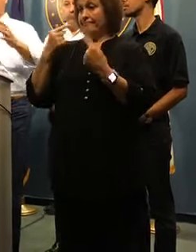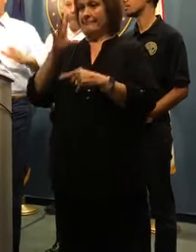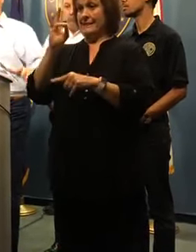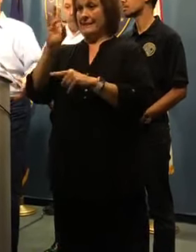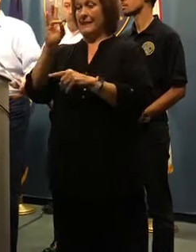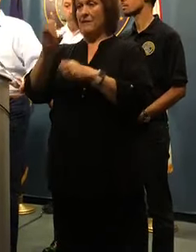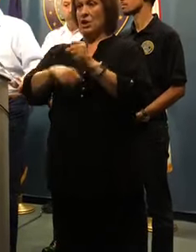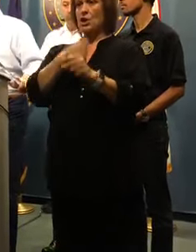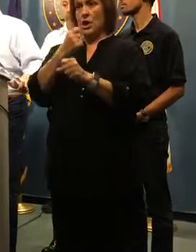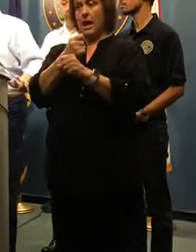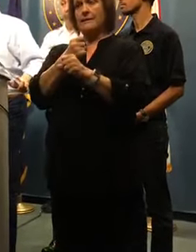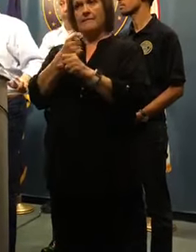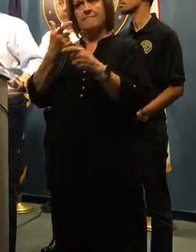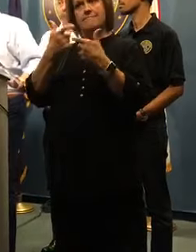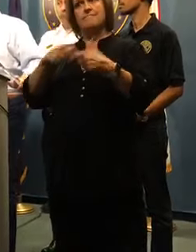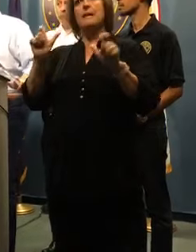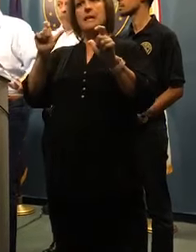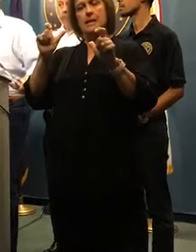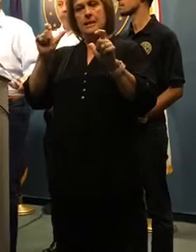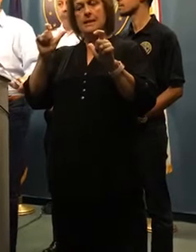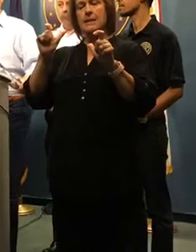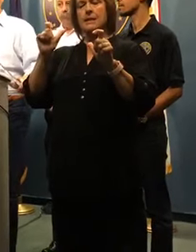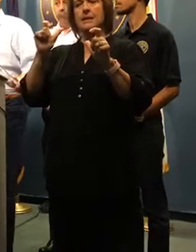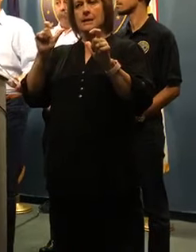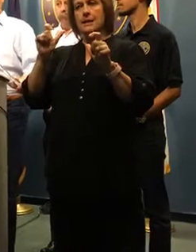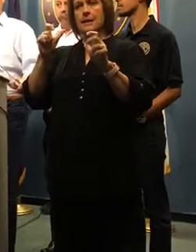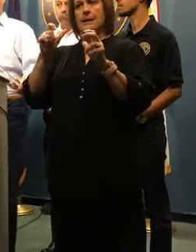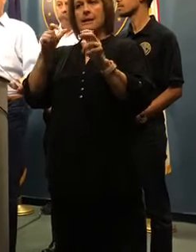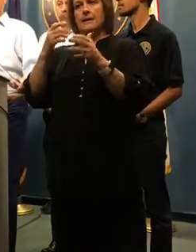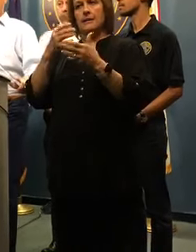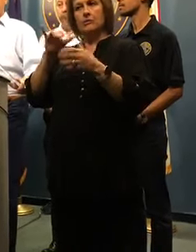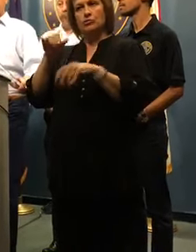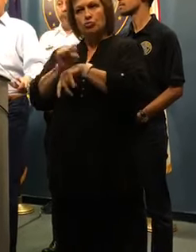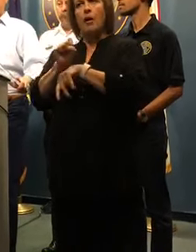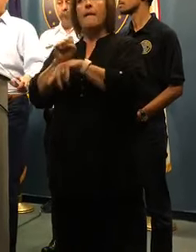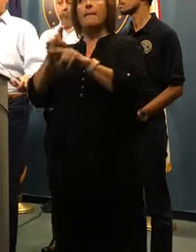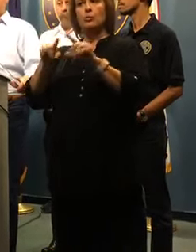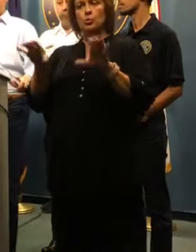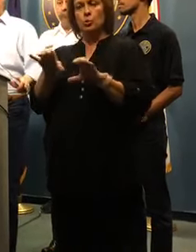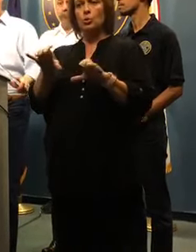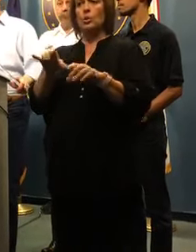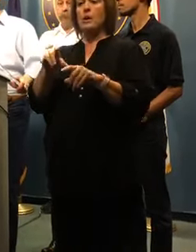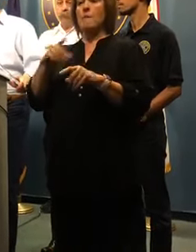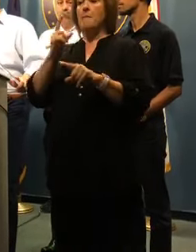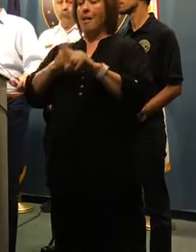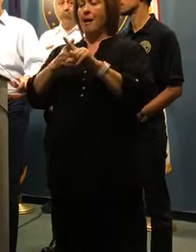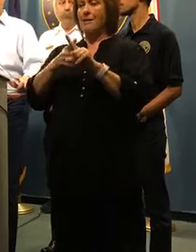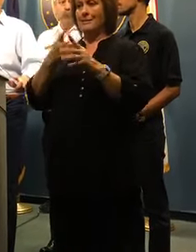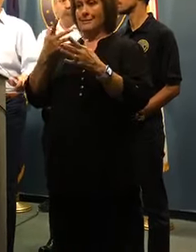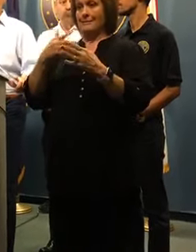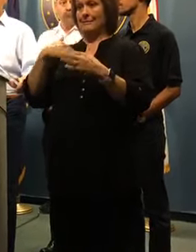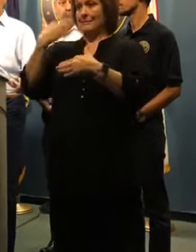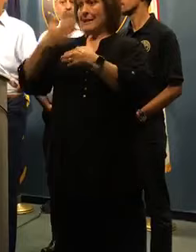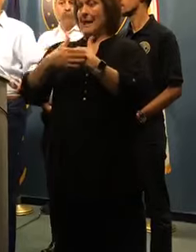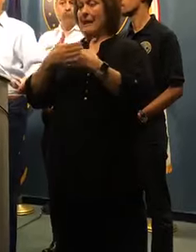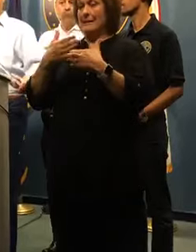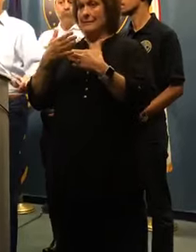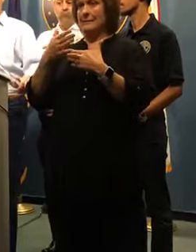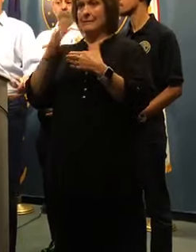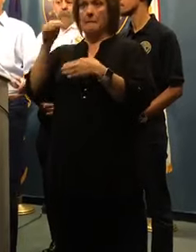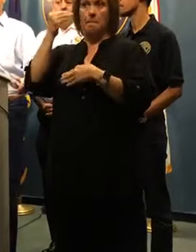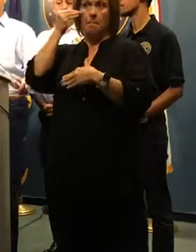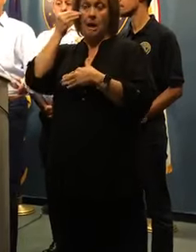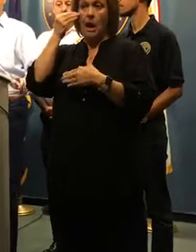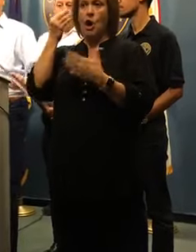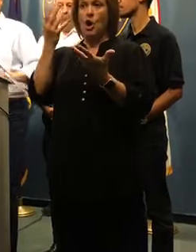gargantuan task. We're obviously not anywhere where we need to be. And the next mayor and the next city council are going to have to be thinking about, with this current city council and this current mayor,